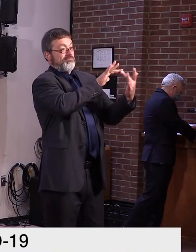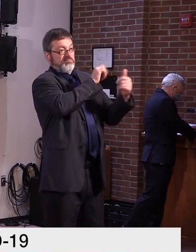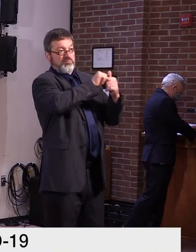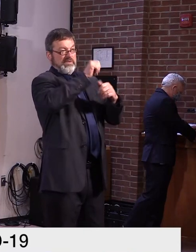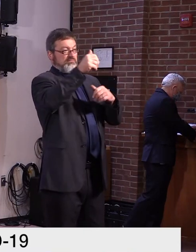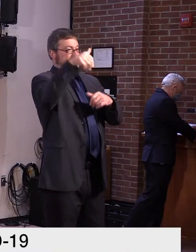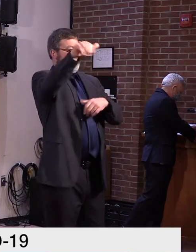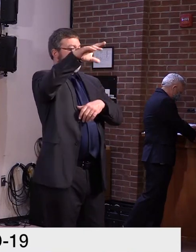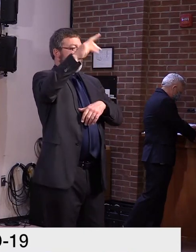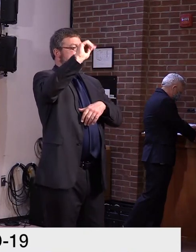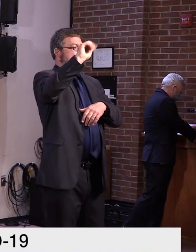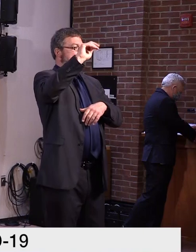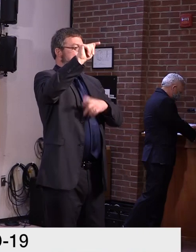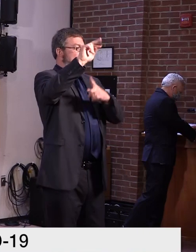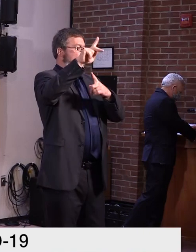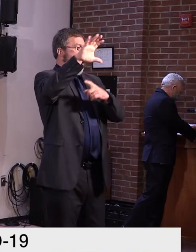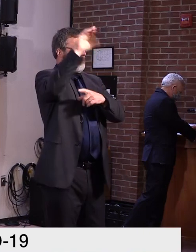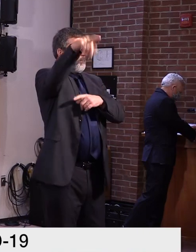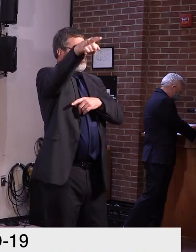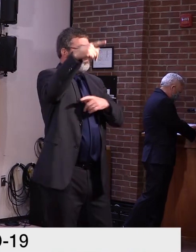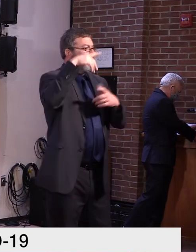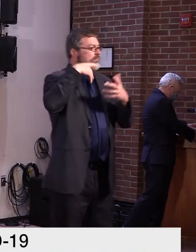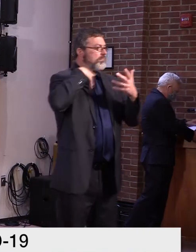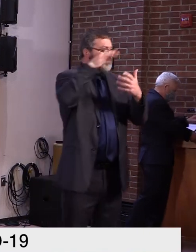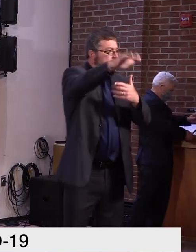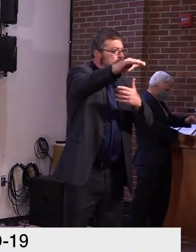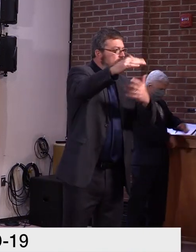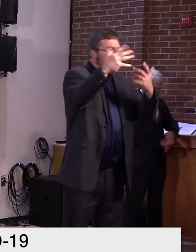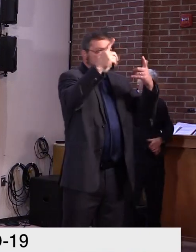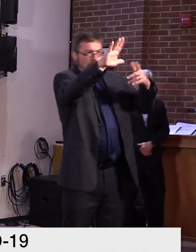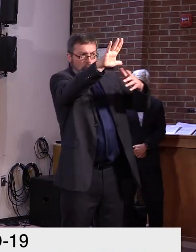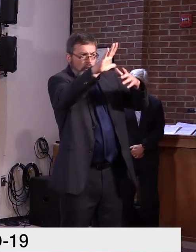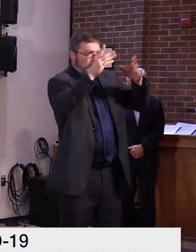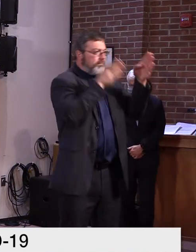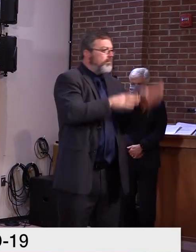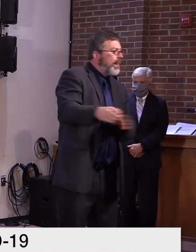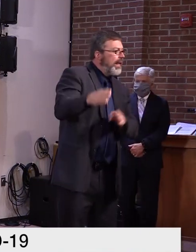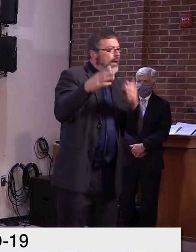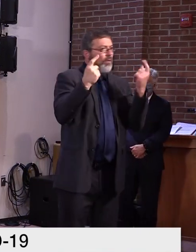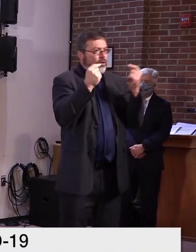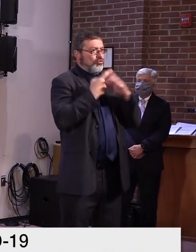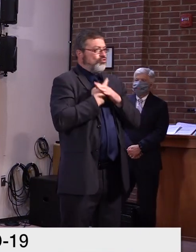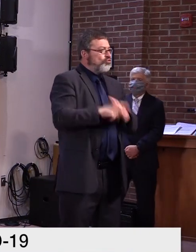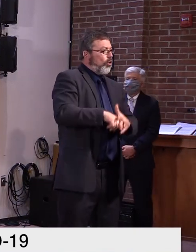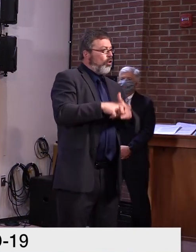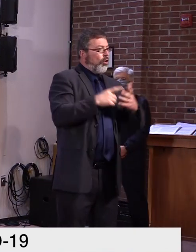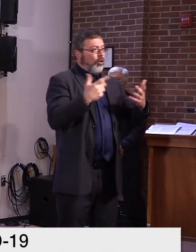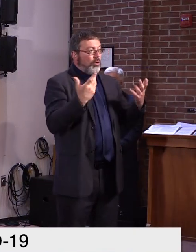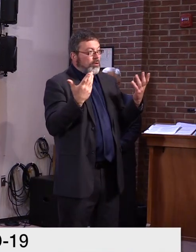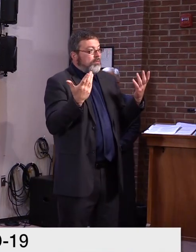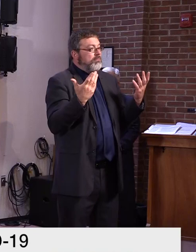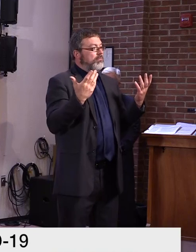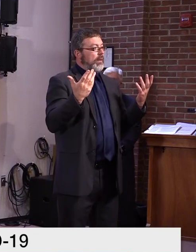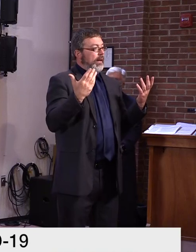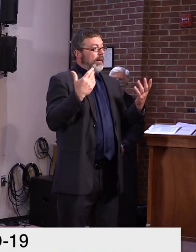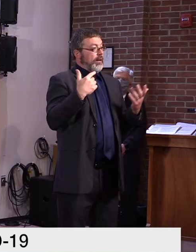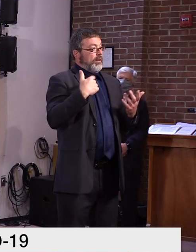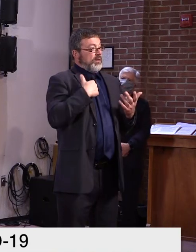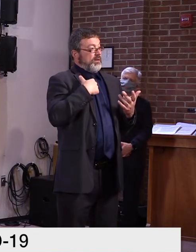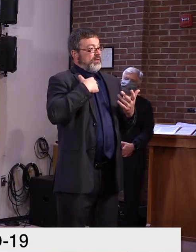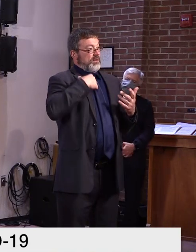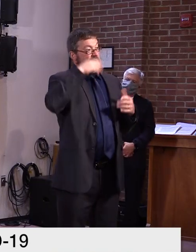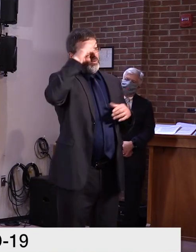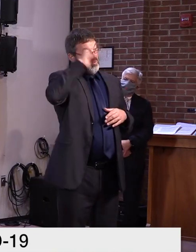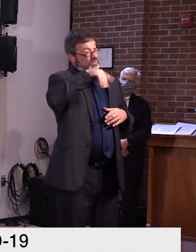that going just as quick as we can when it's safe. Uh, as we've seen, uh, throughout the state, public transportation is down,